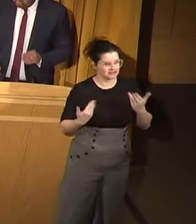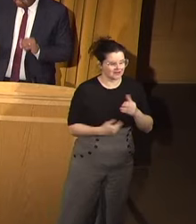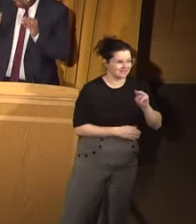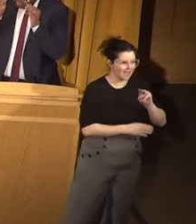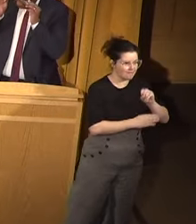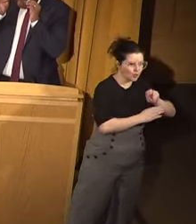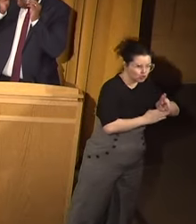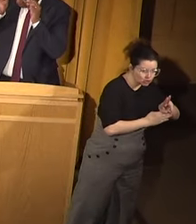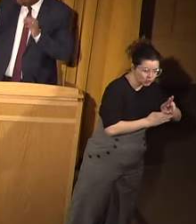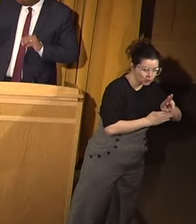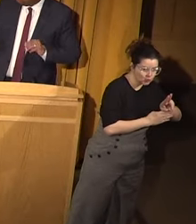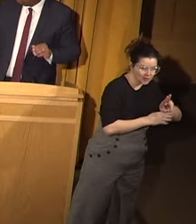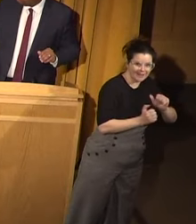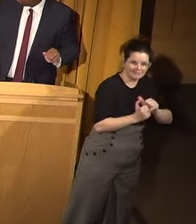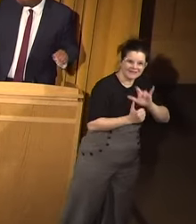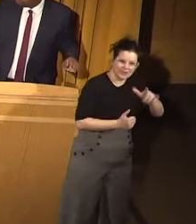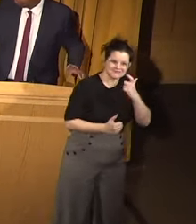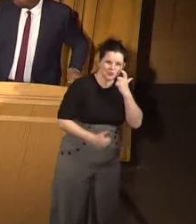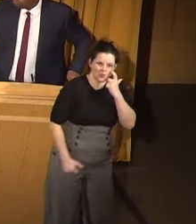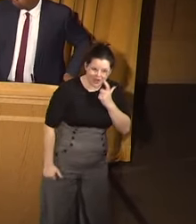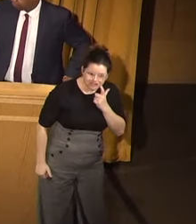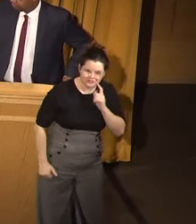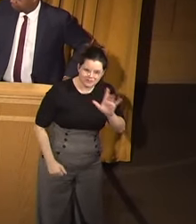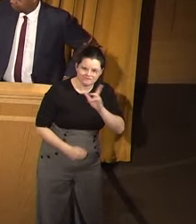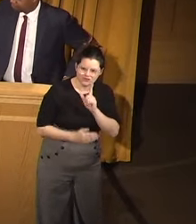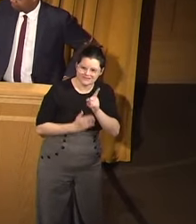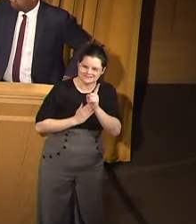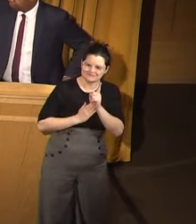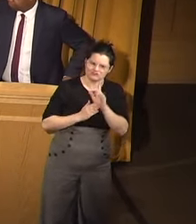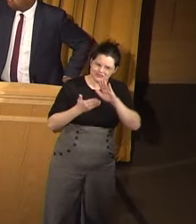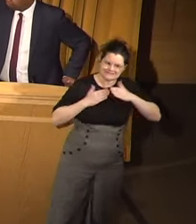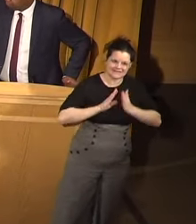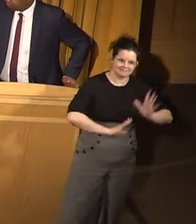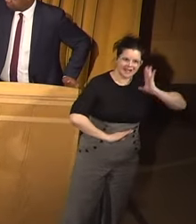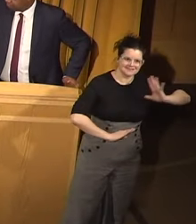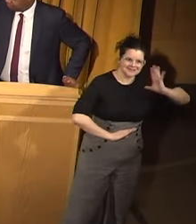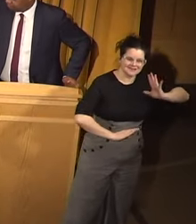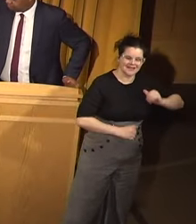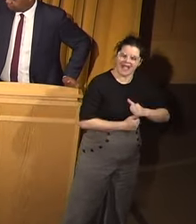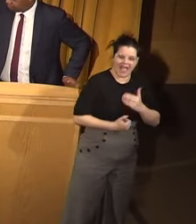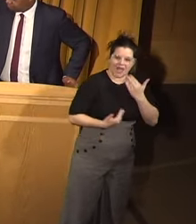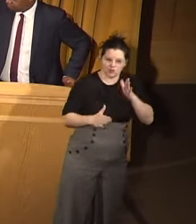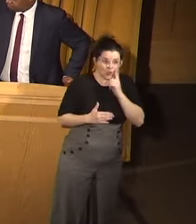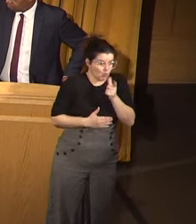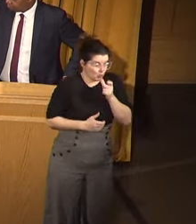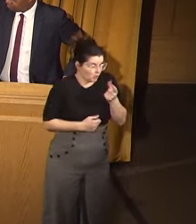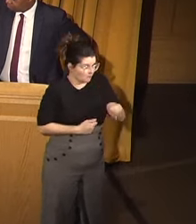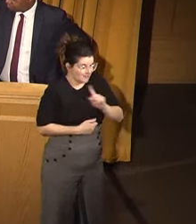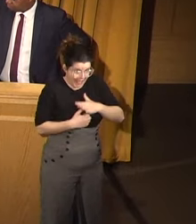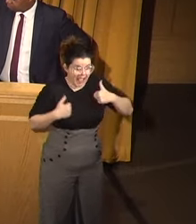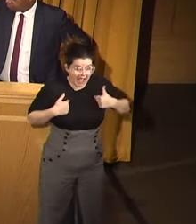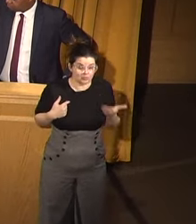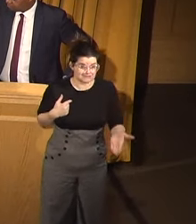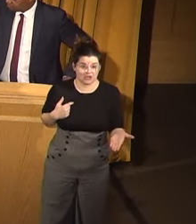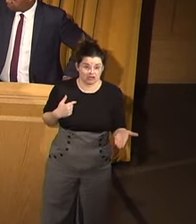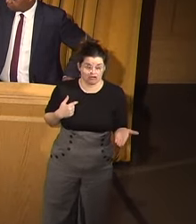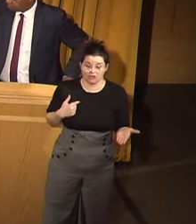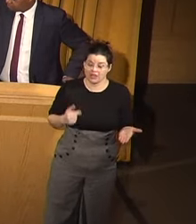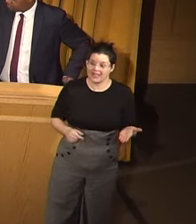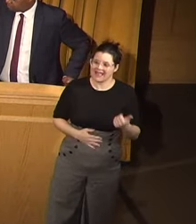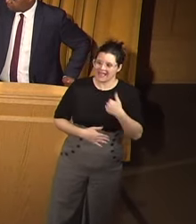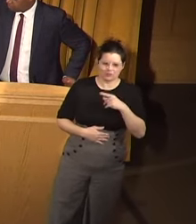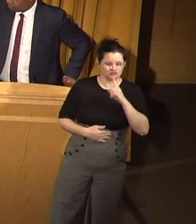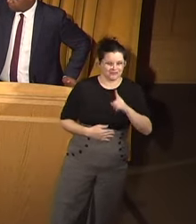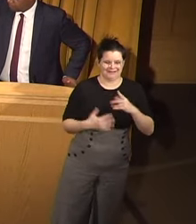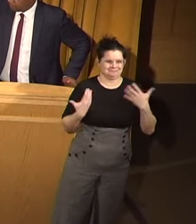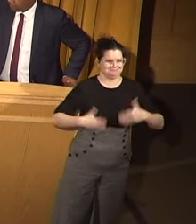that was a watershed moment for this department in this city back then. And I don't know who was all there. I was there. And it